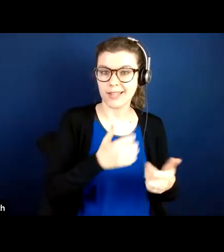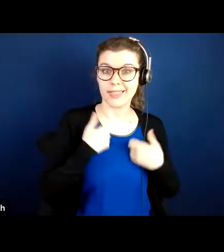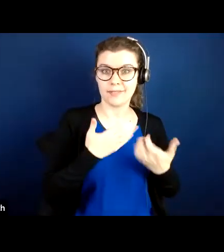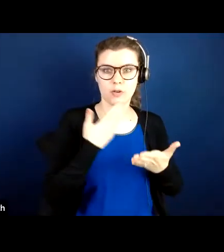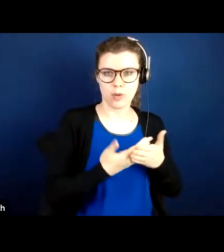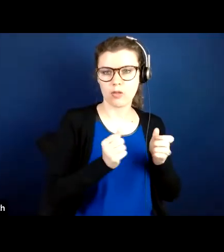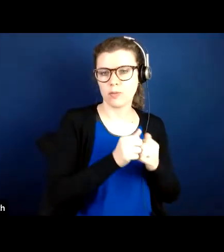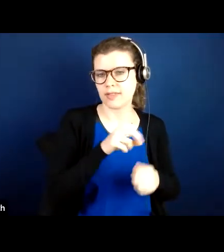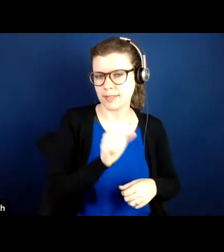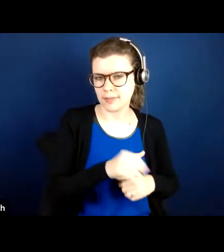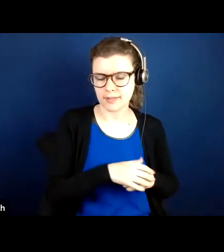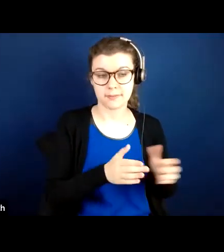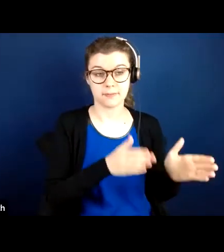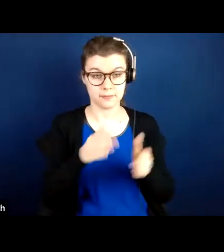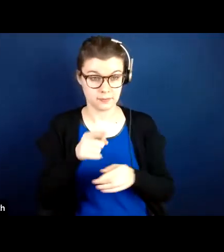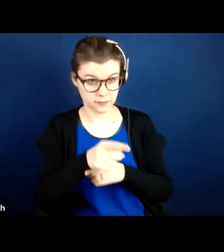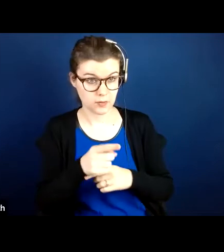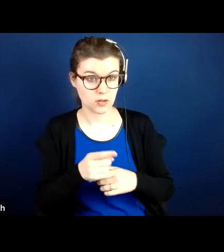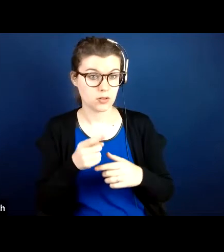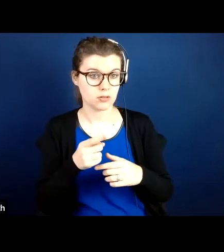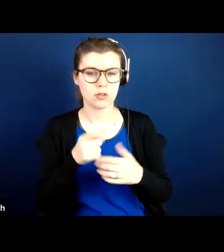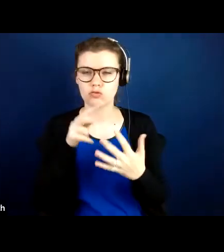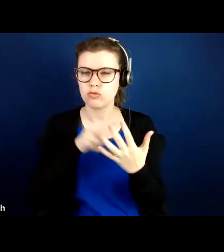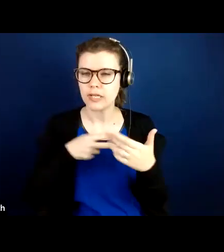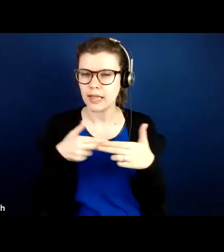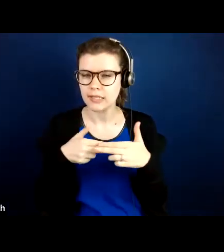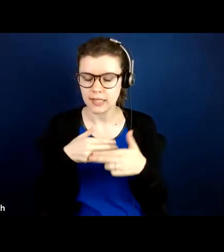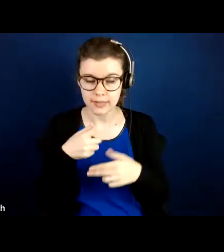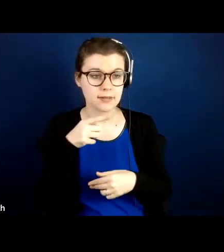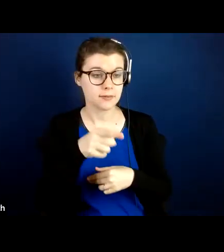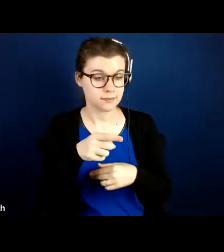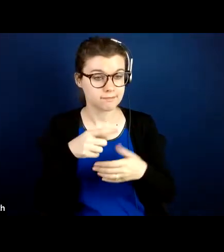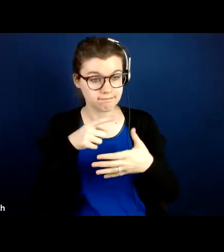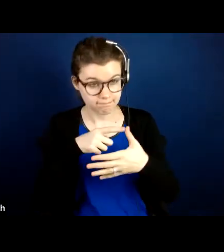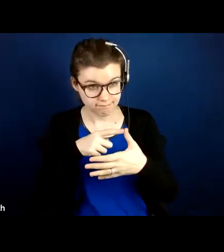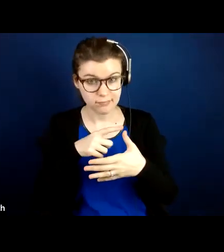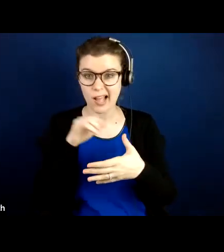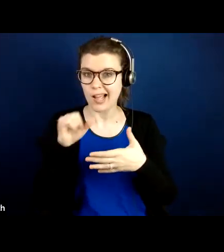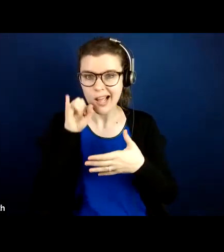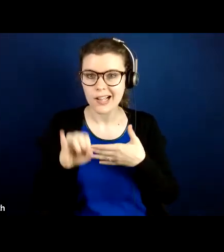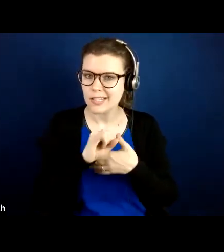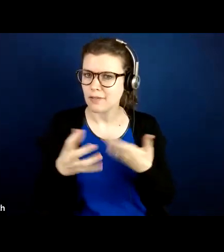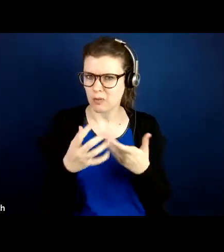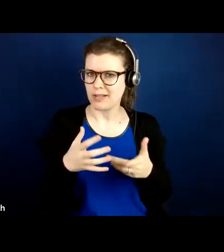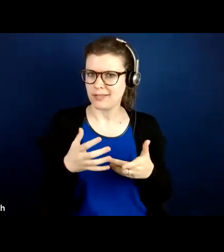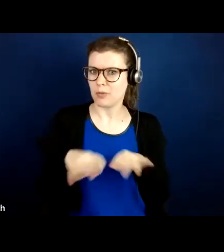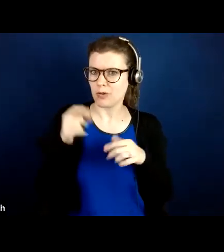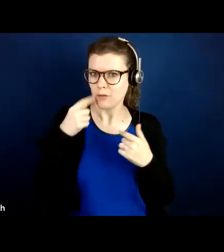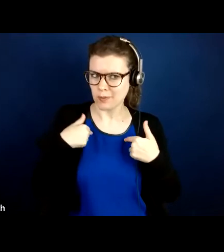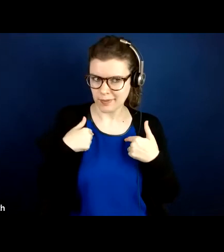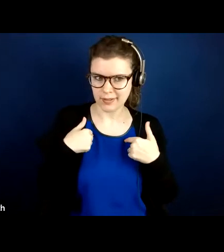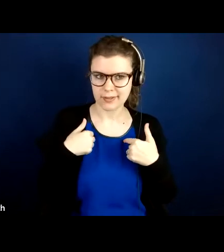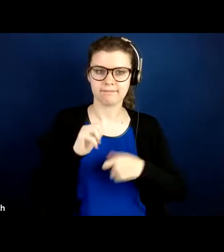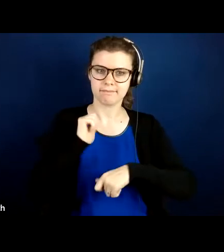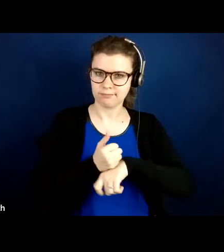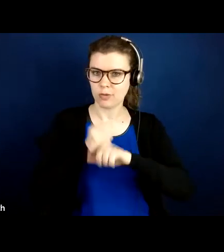Living well in the community participants identify what's meaningful to them, and then they set a quality of life goal. They